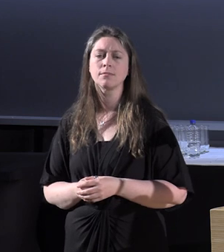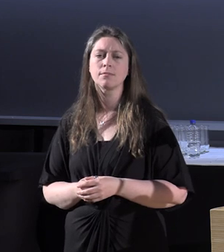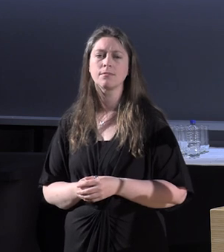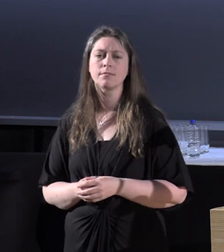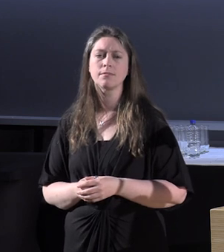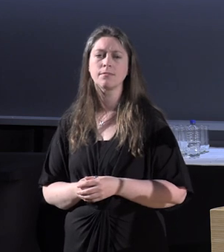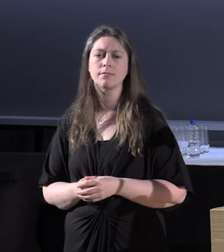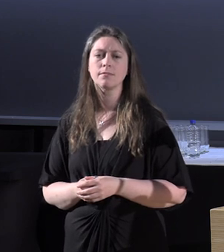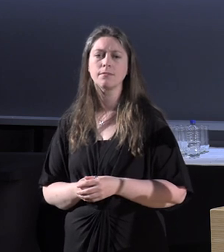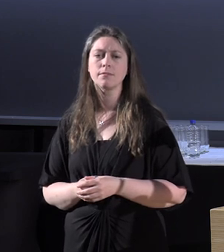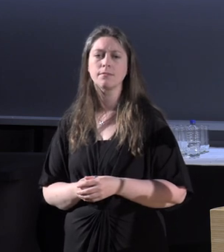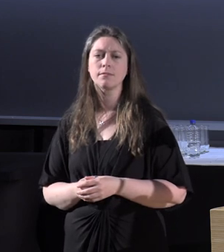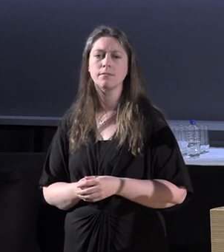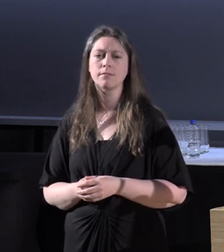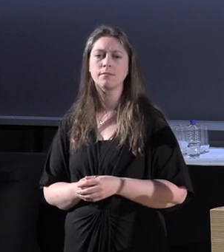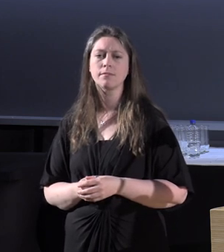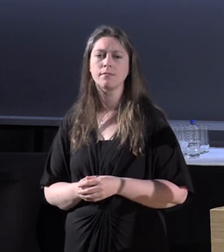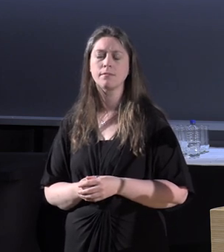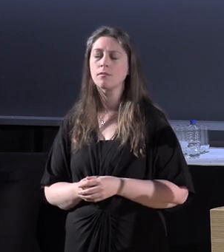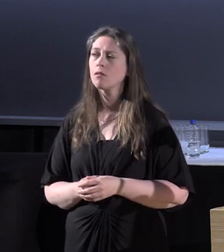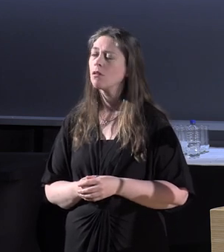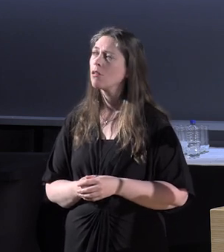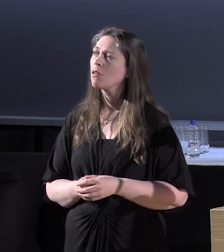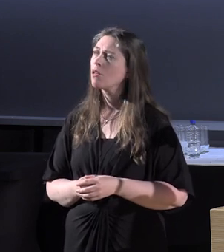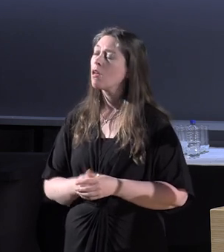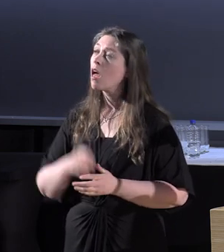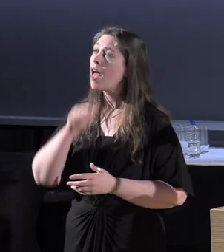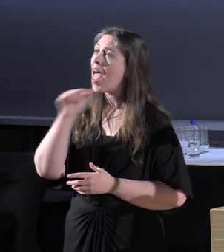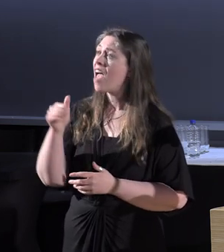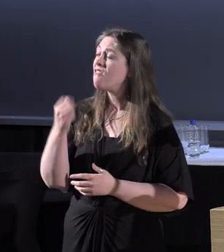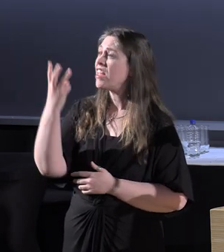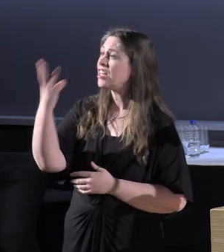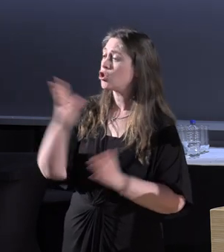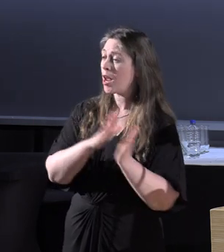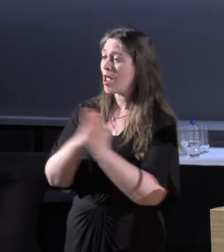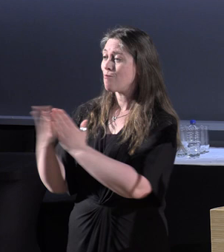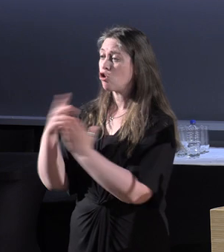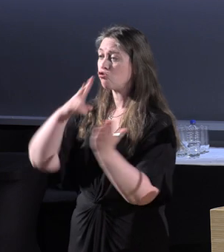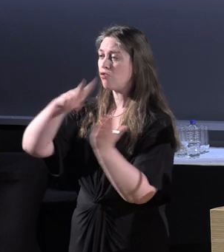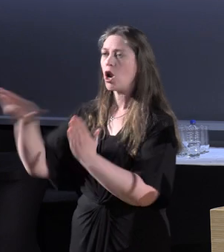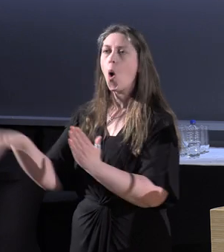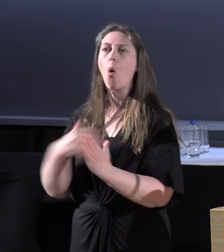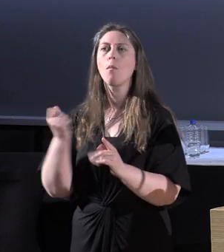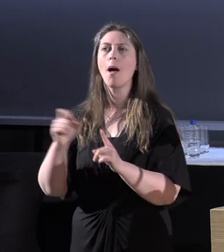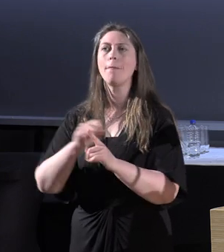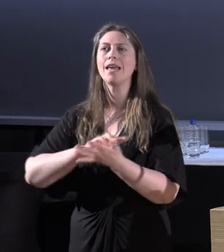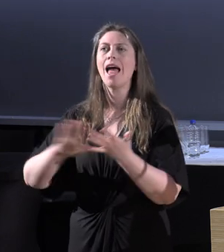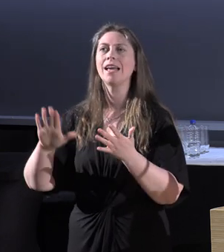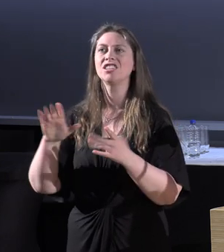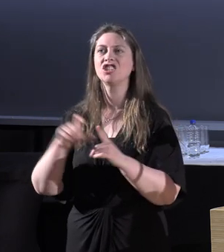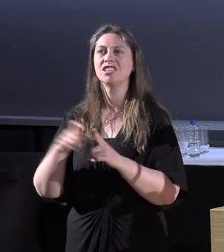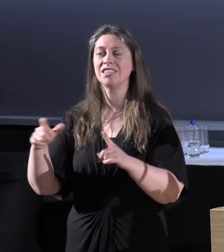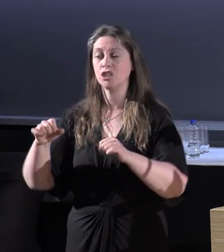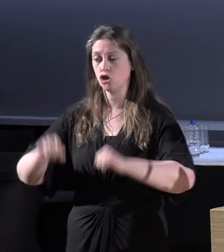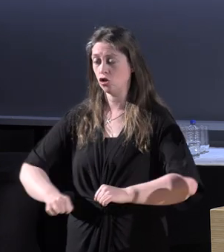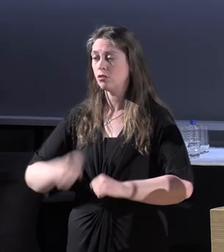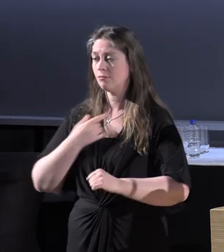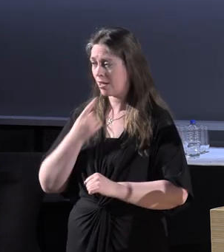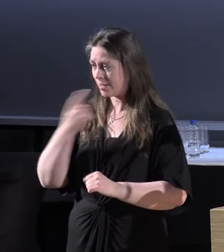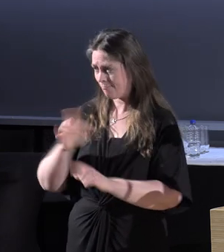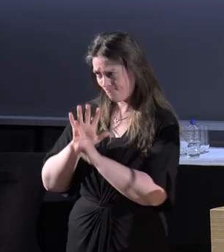And this has consequences. If you read these three tomes, I get all my PhD students to read these three books